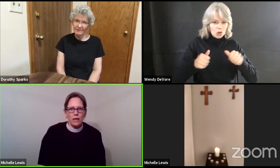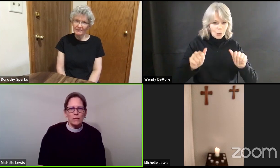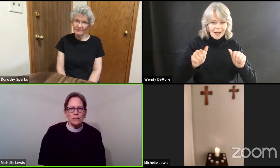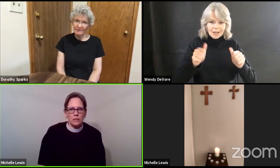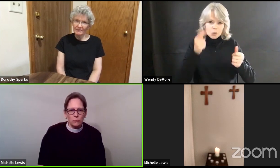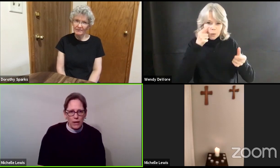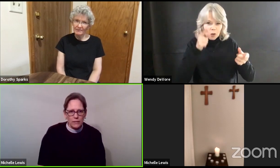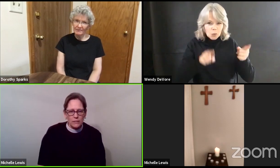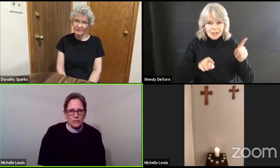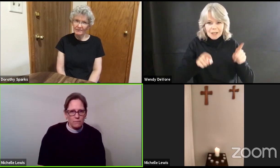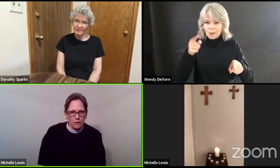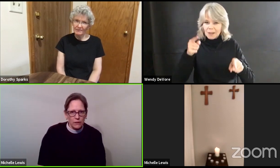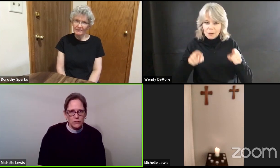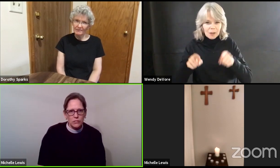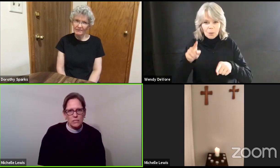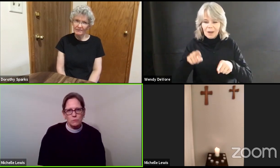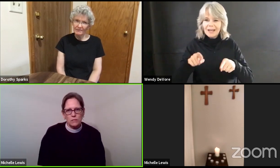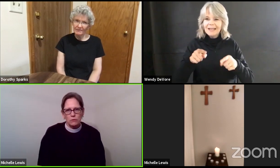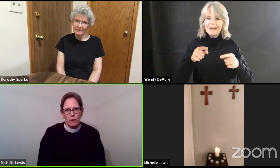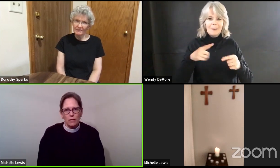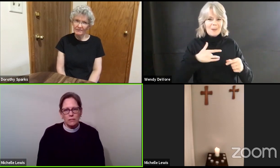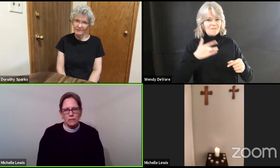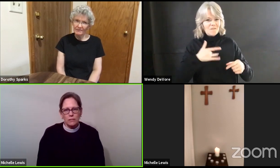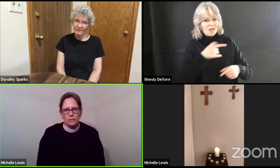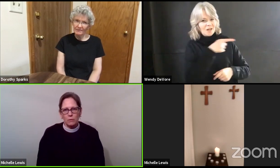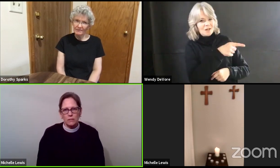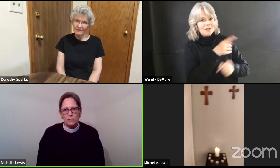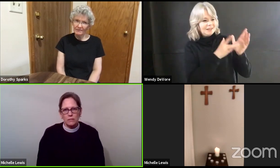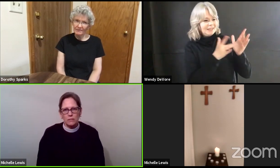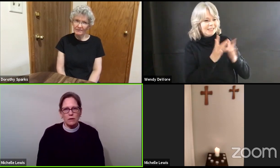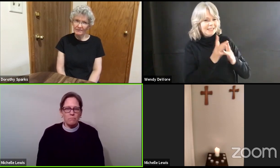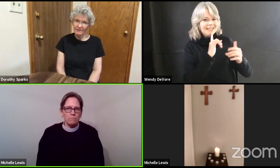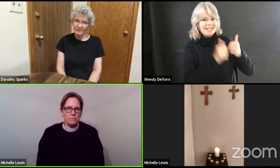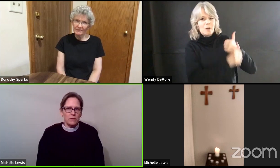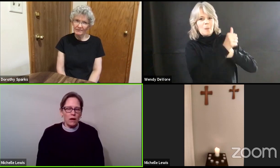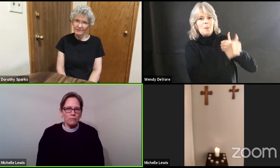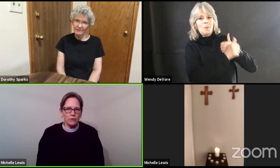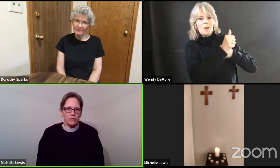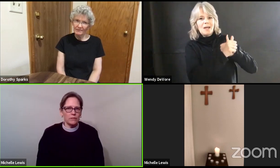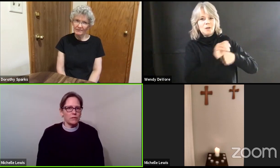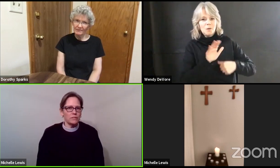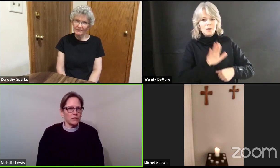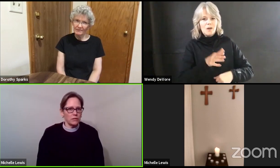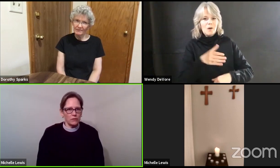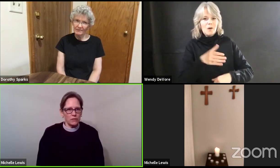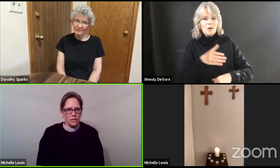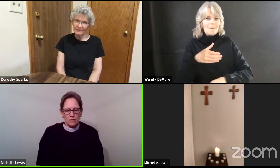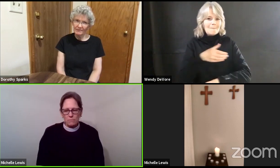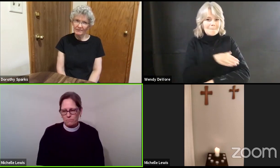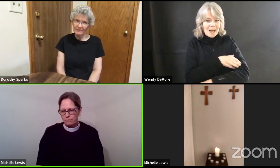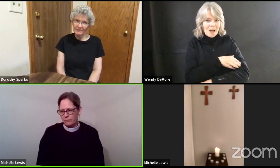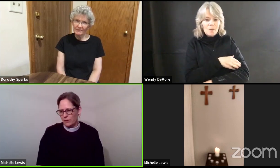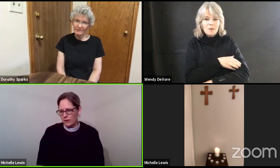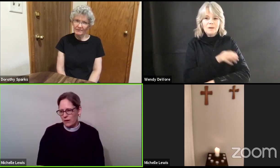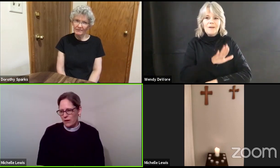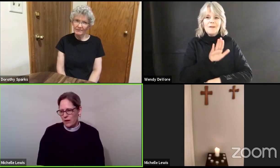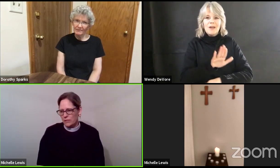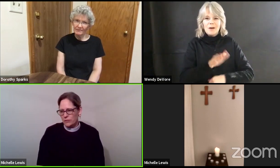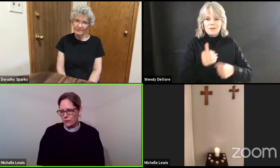the threat. They felt like Jesus was a threat to them and to their comfort and their security. And so